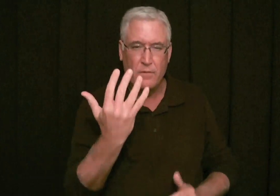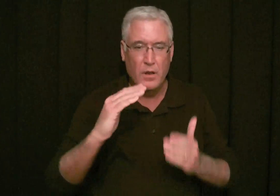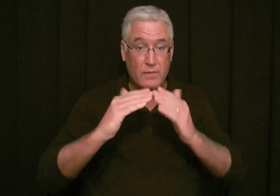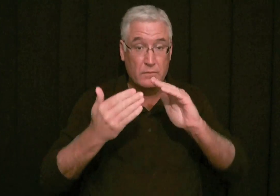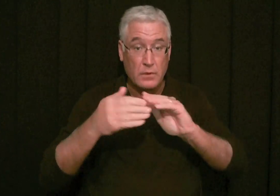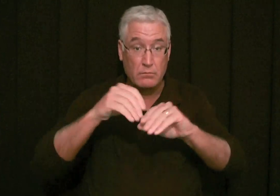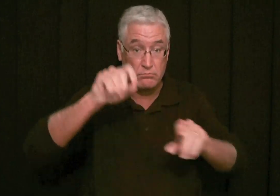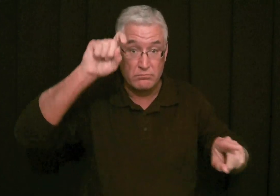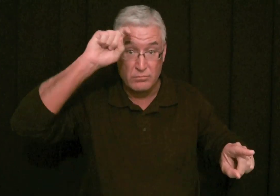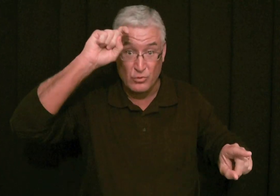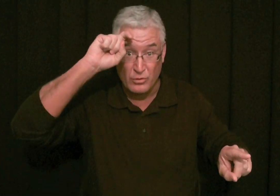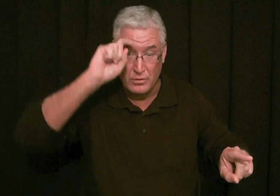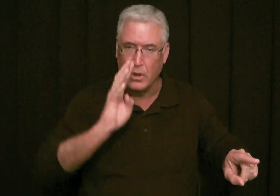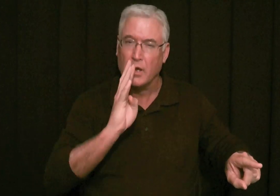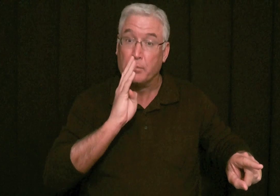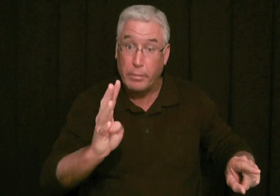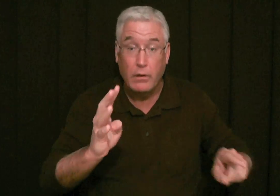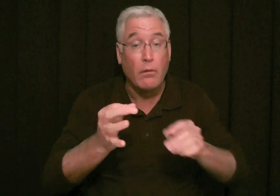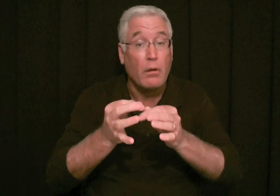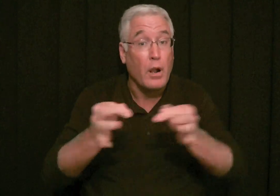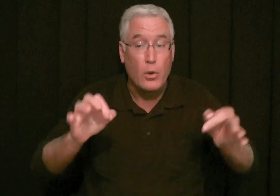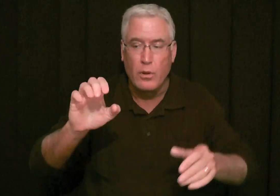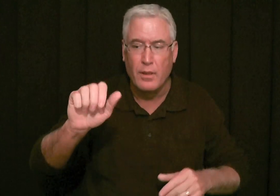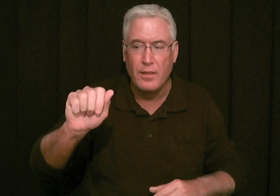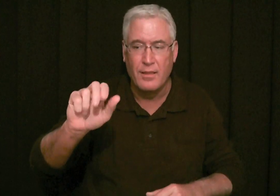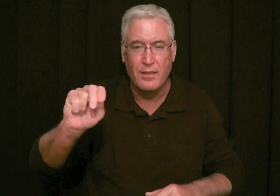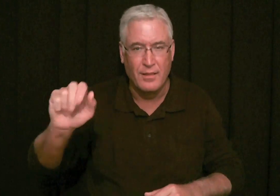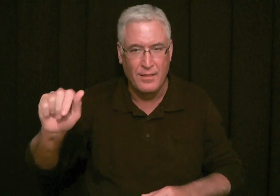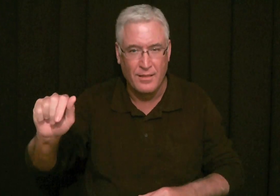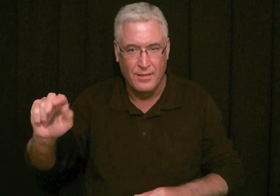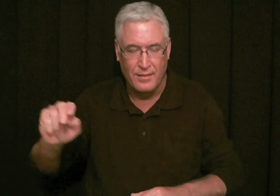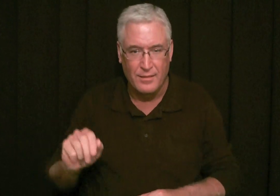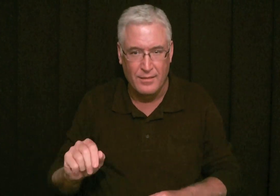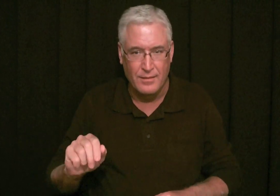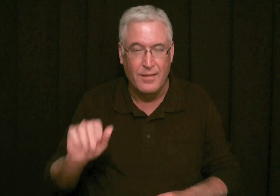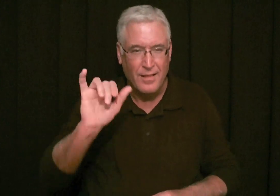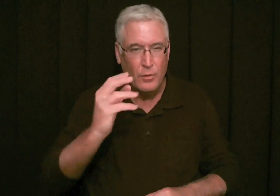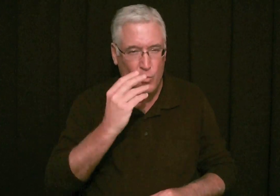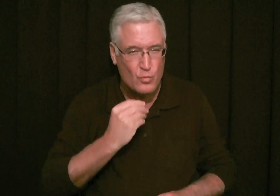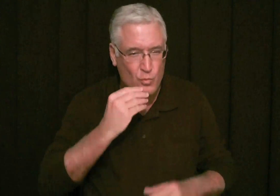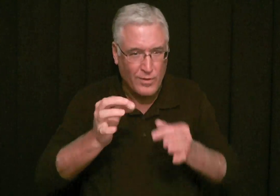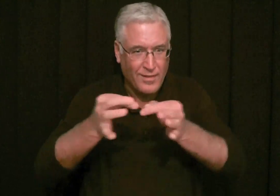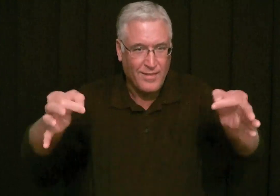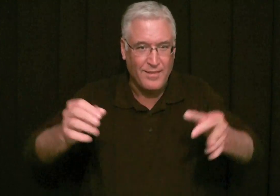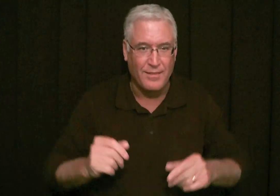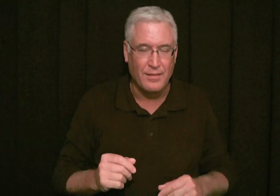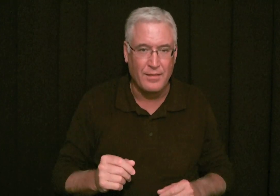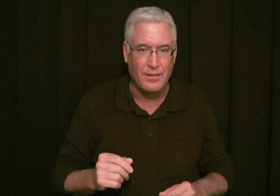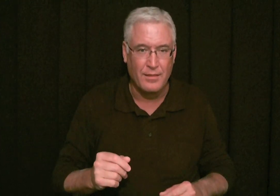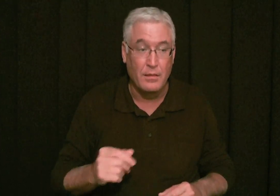Isaiah said there would be five cities in Egypt that would speak the language of Canaan. That's the Hebrew language.